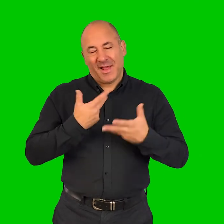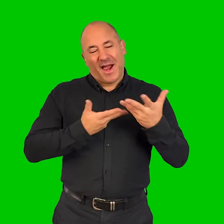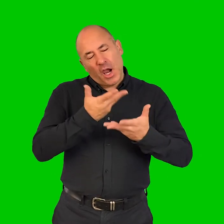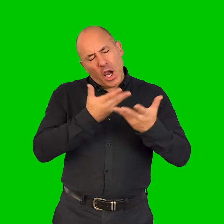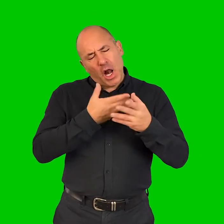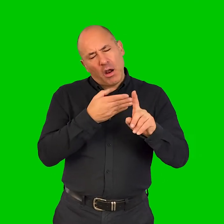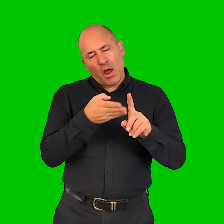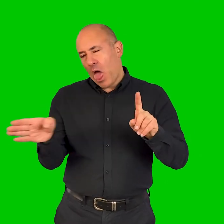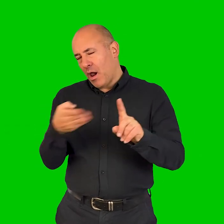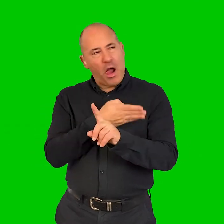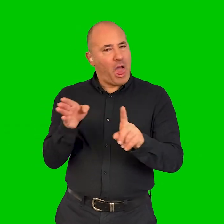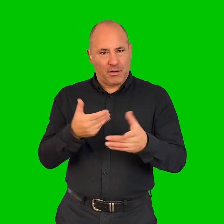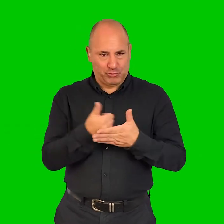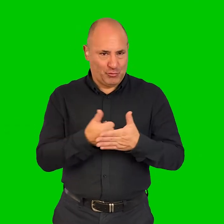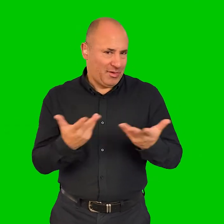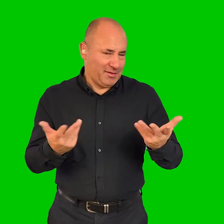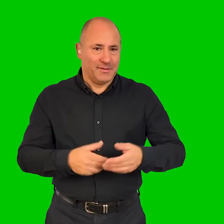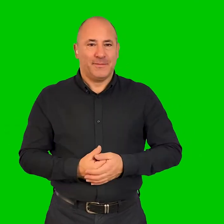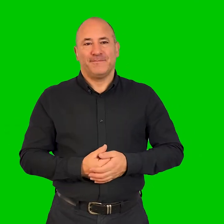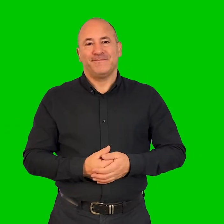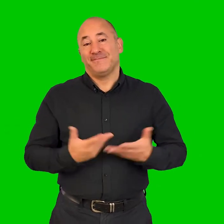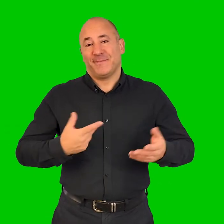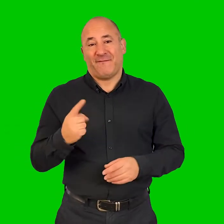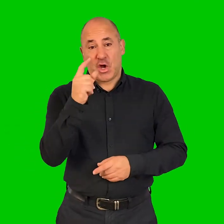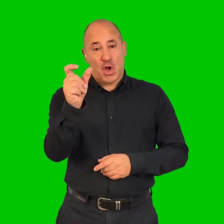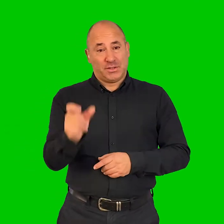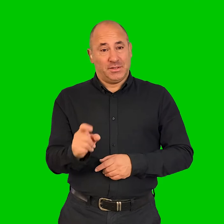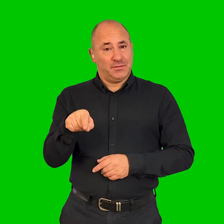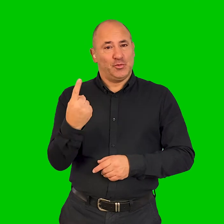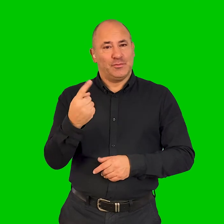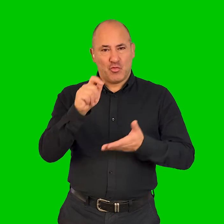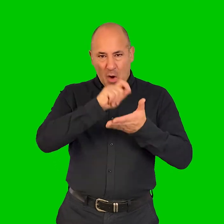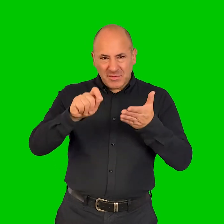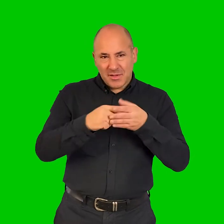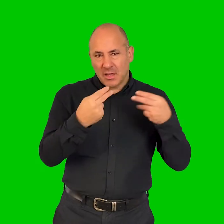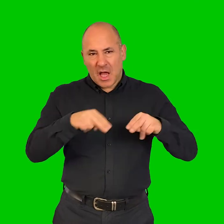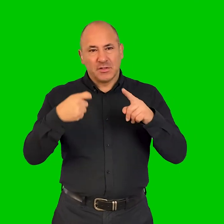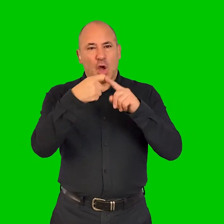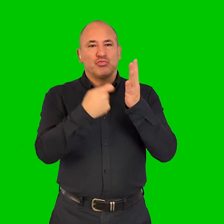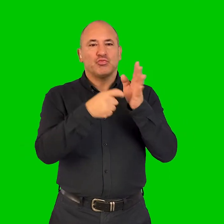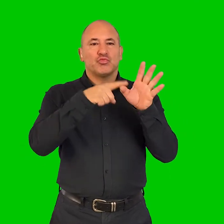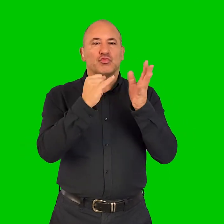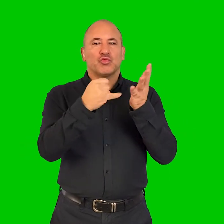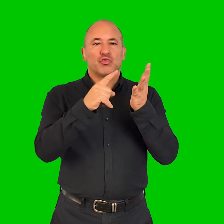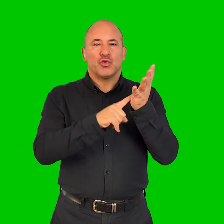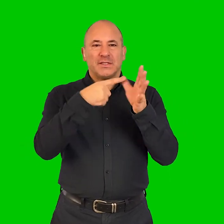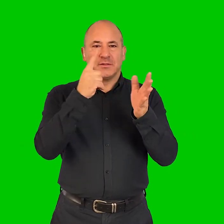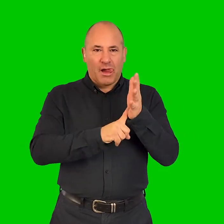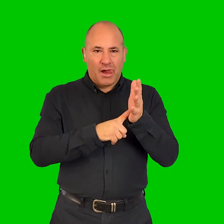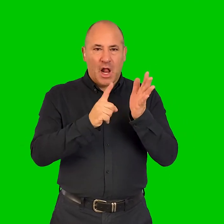occasional tangent. So, our first guest was writer and dancer, Crystal Lowe. And we